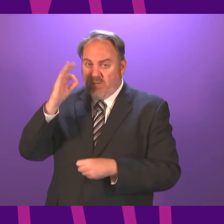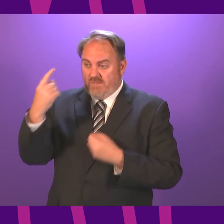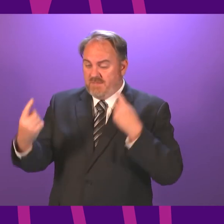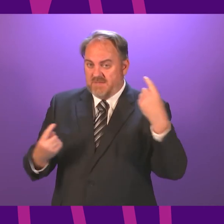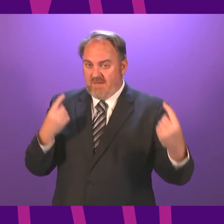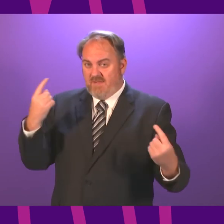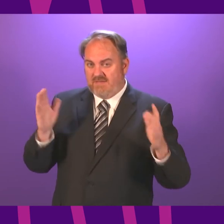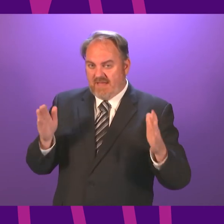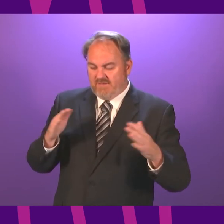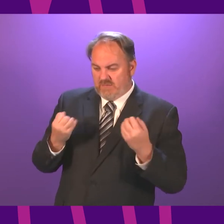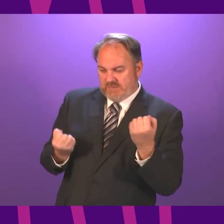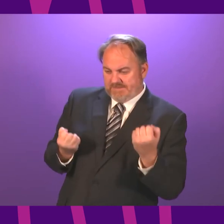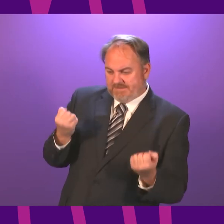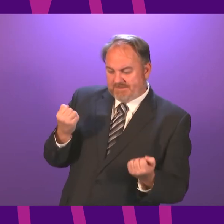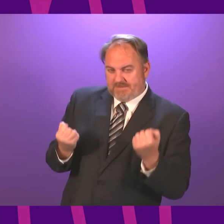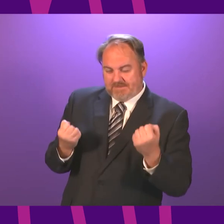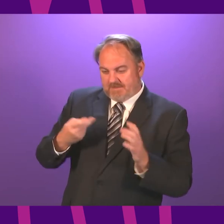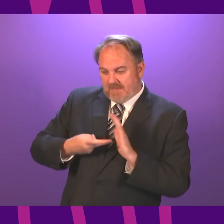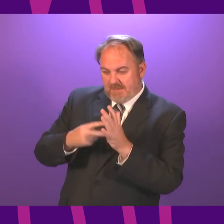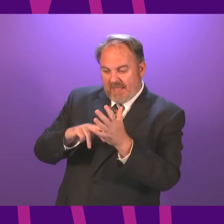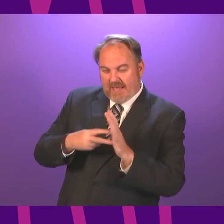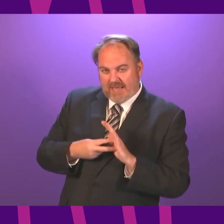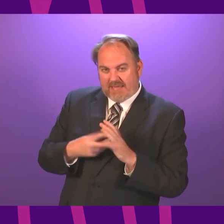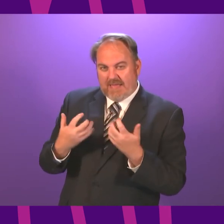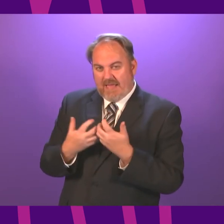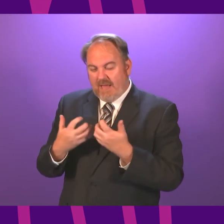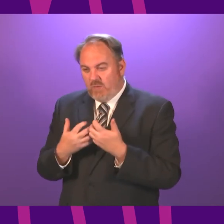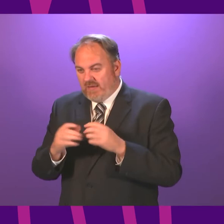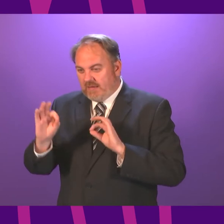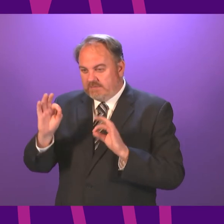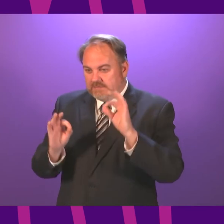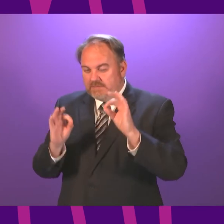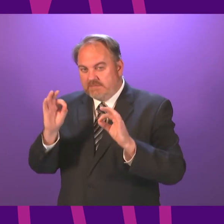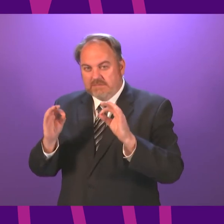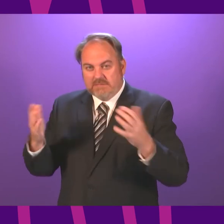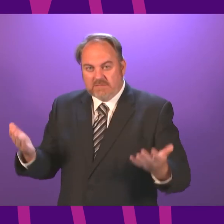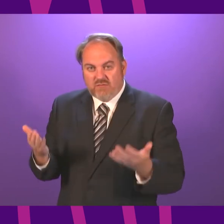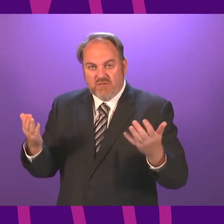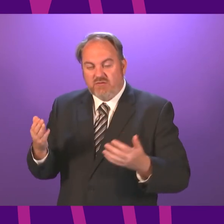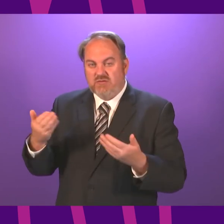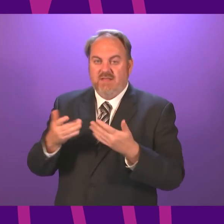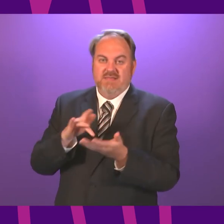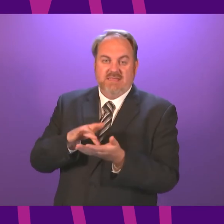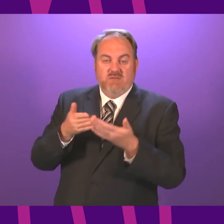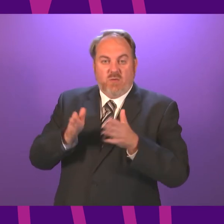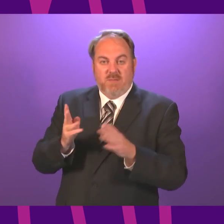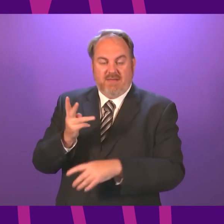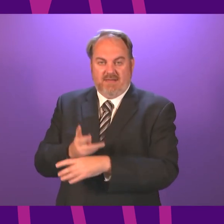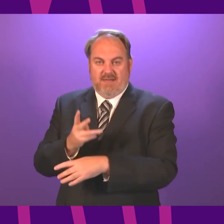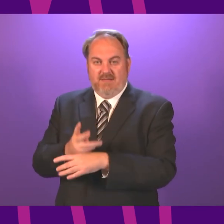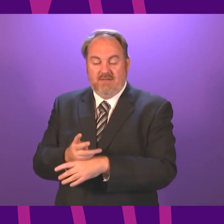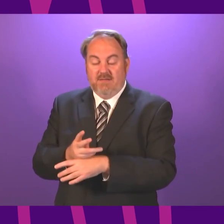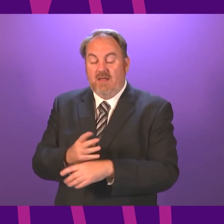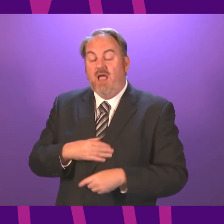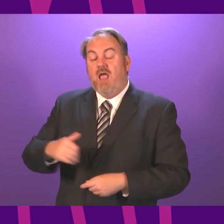providers of these services can continue to plan for increasing the capacity further. My final point, no matter how frustrated we may